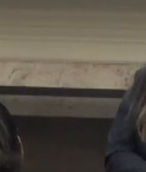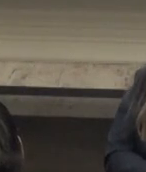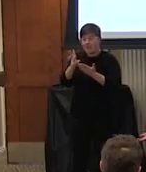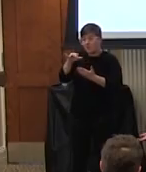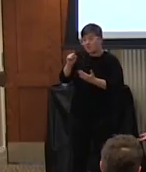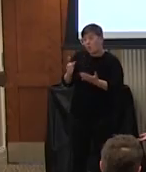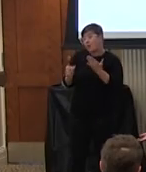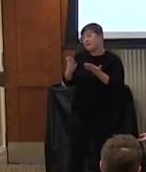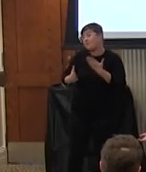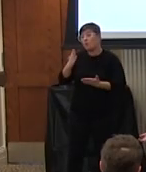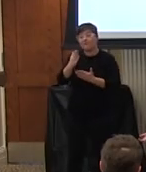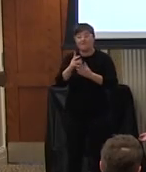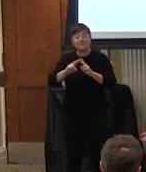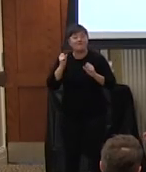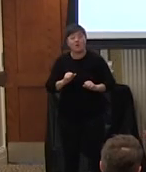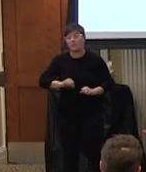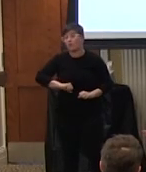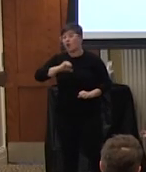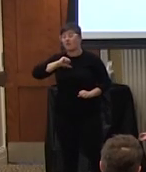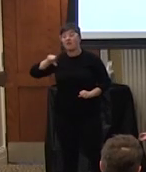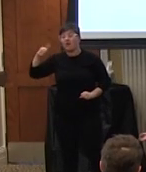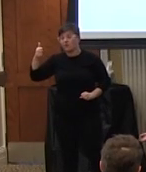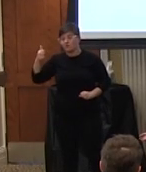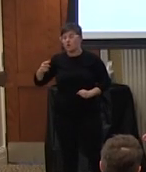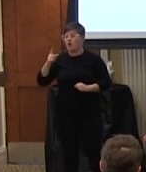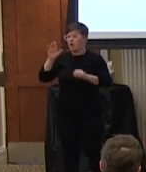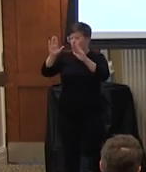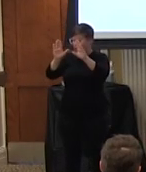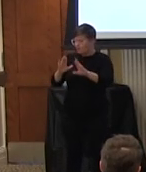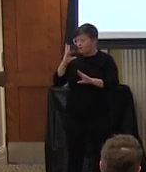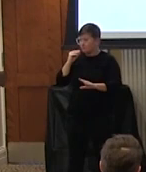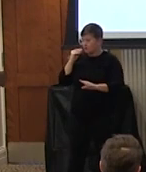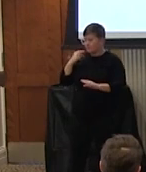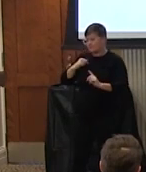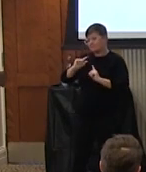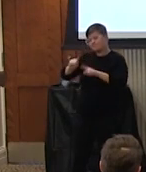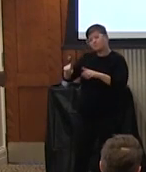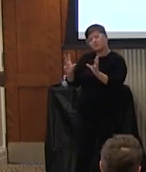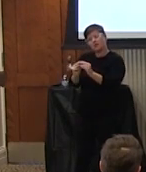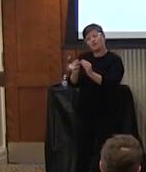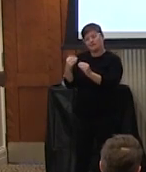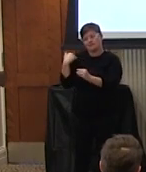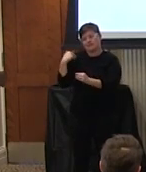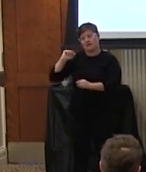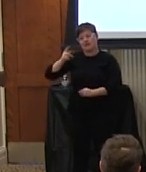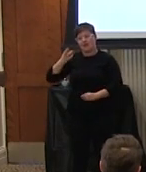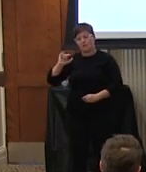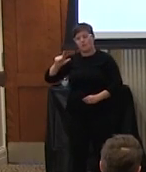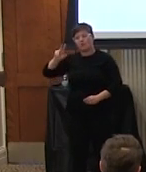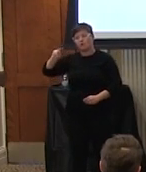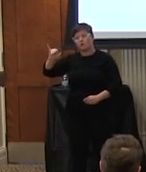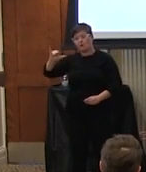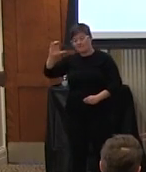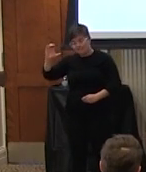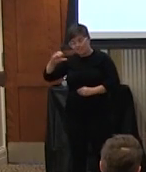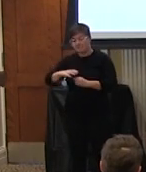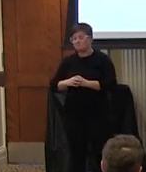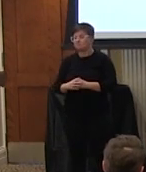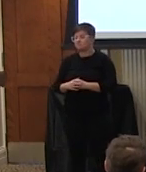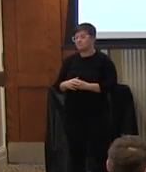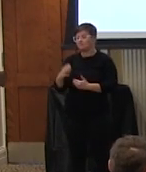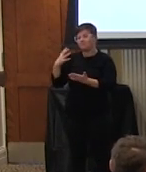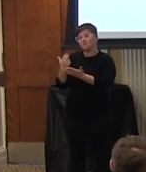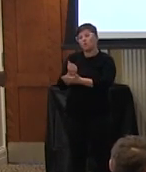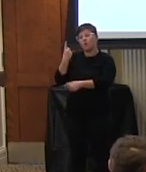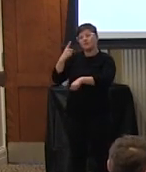we're very proud of others i had this wonderful experience of going to a conference this past april in new york city and i spent a little